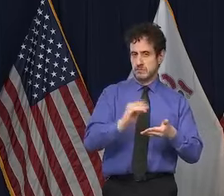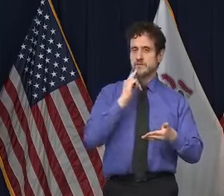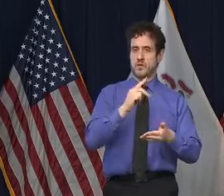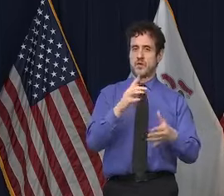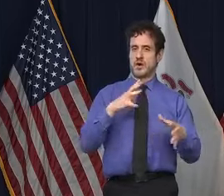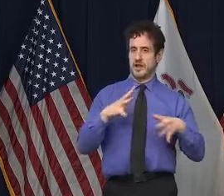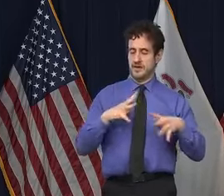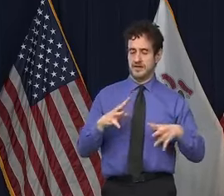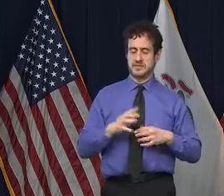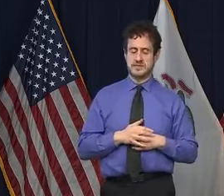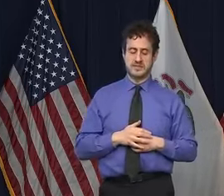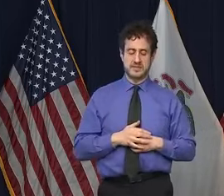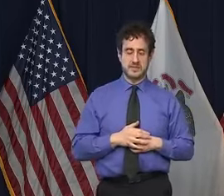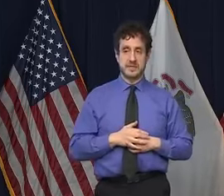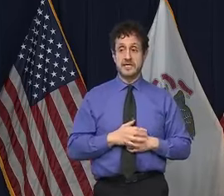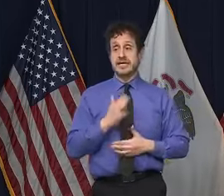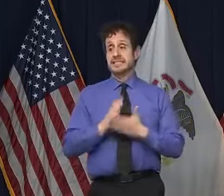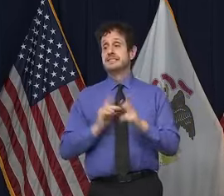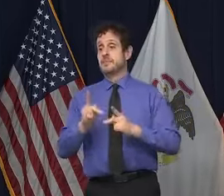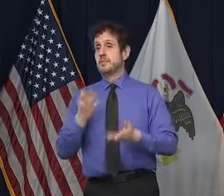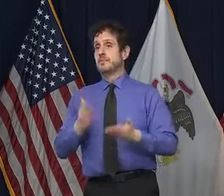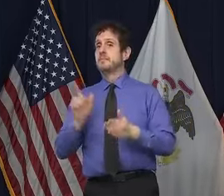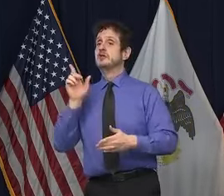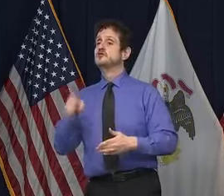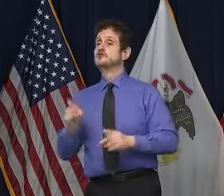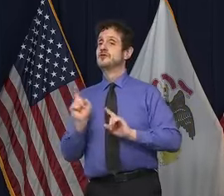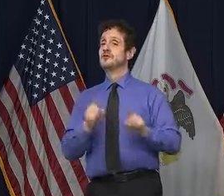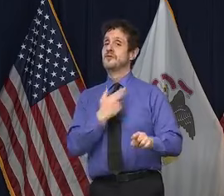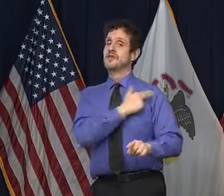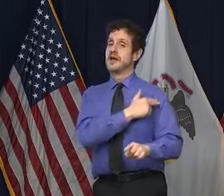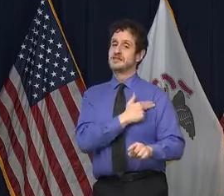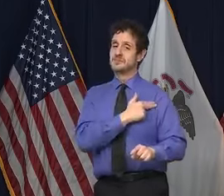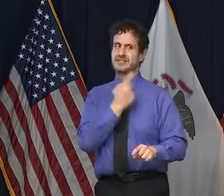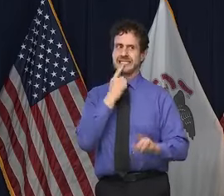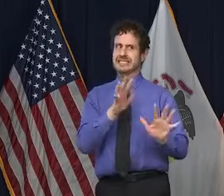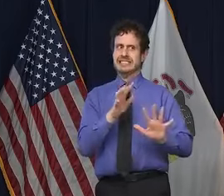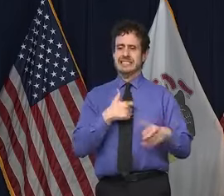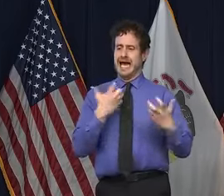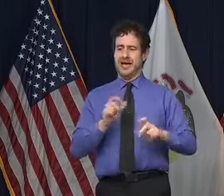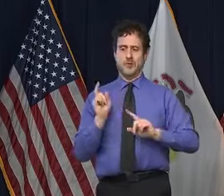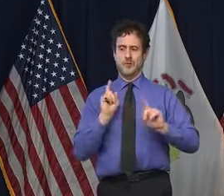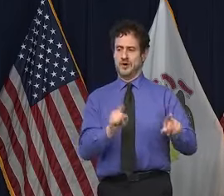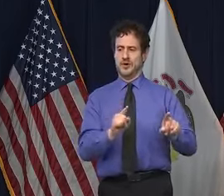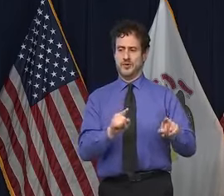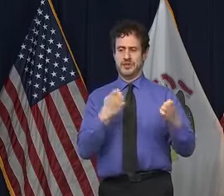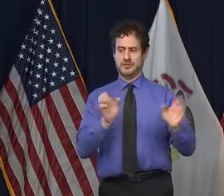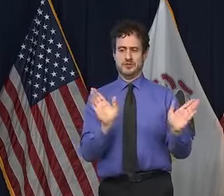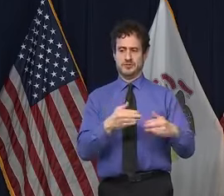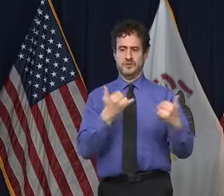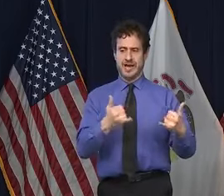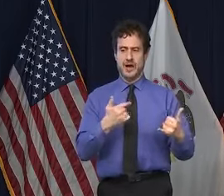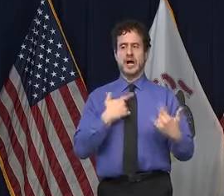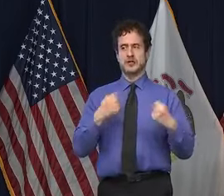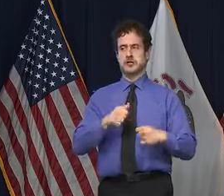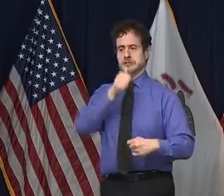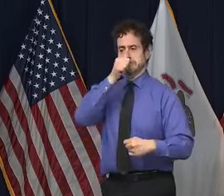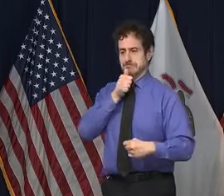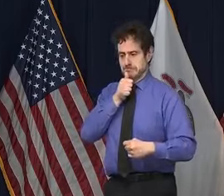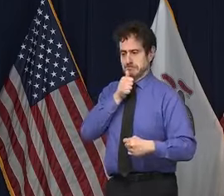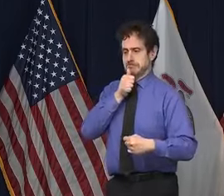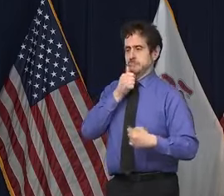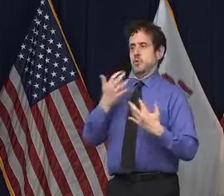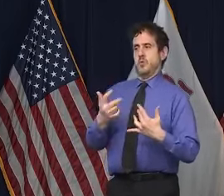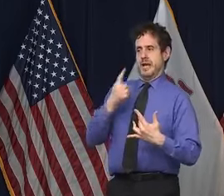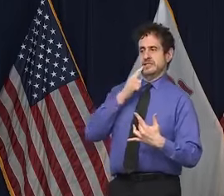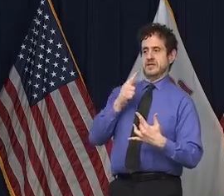People who should maybe get checked out or should be going to the ER will try to wait till after a holiday.